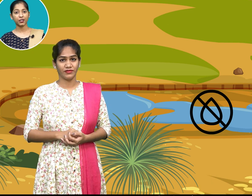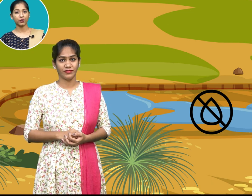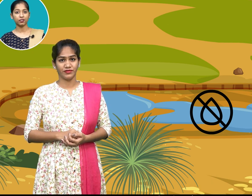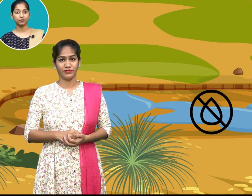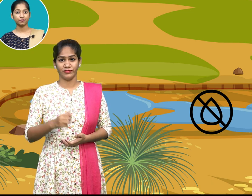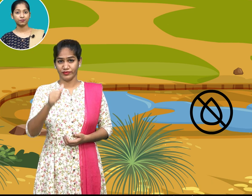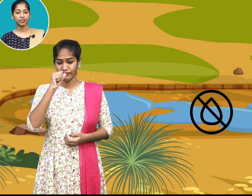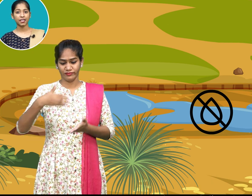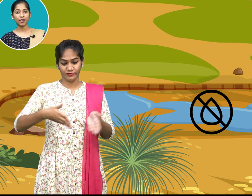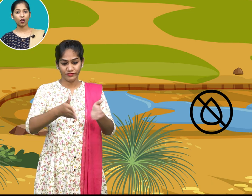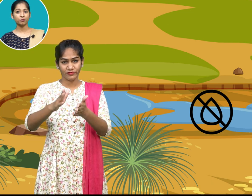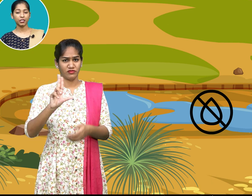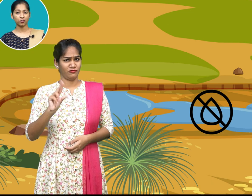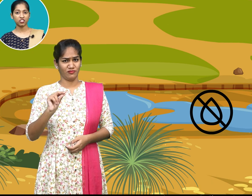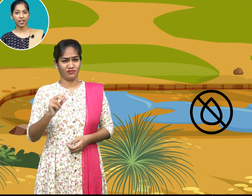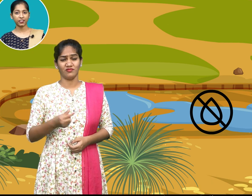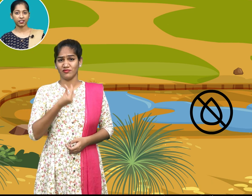river cannot be used directly